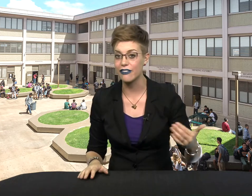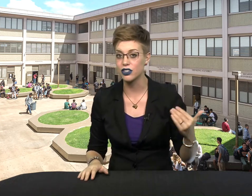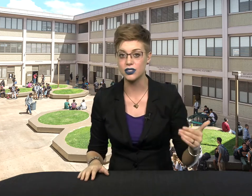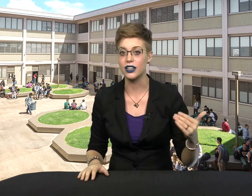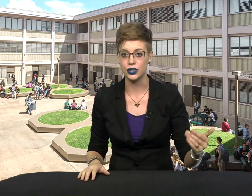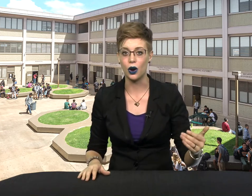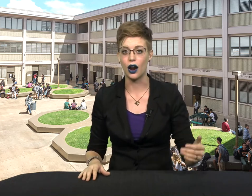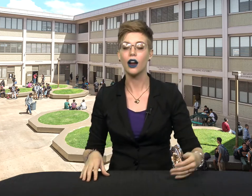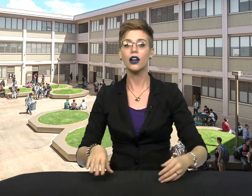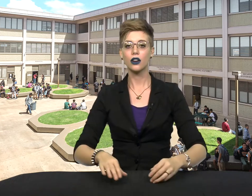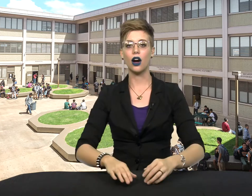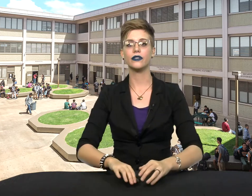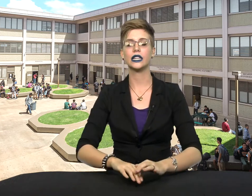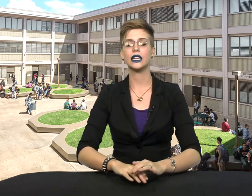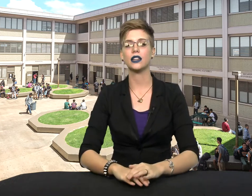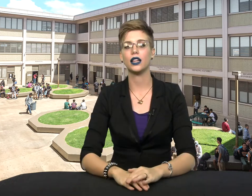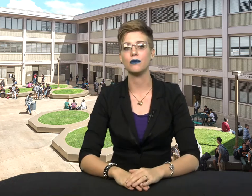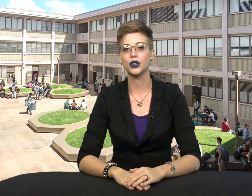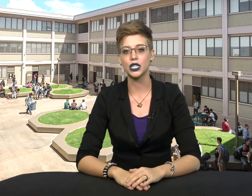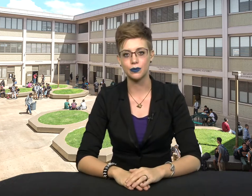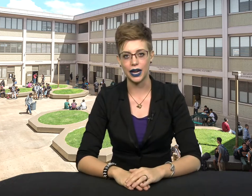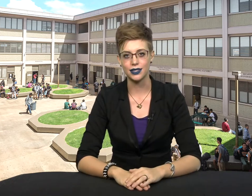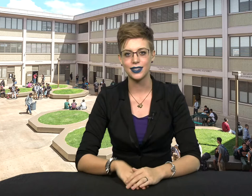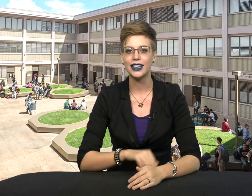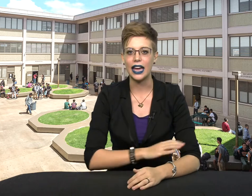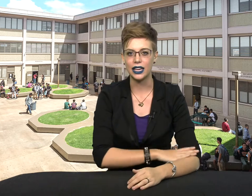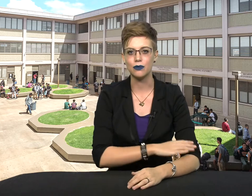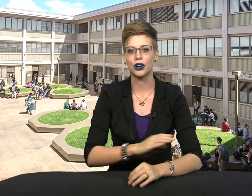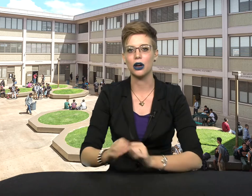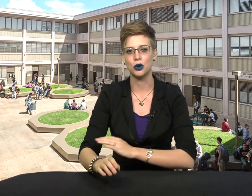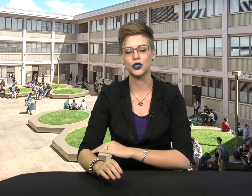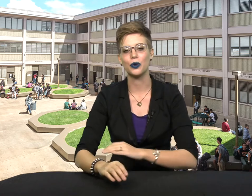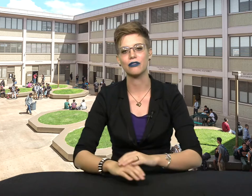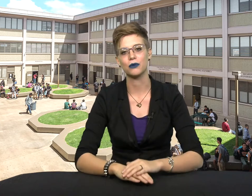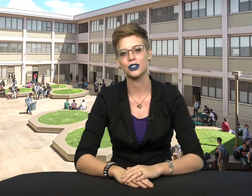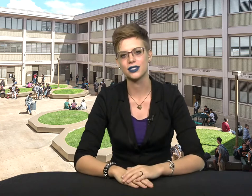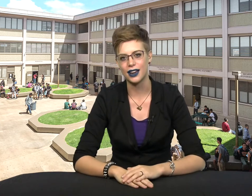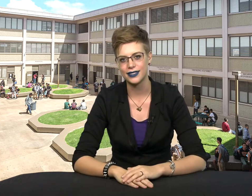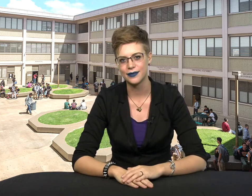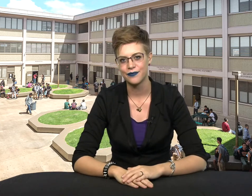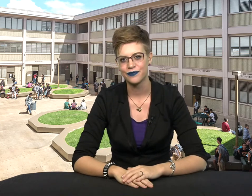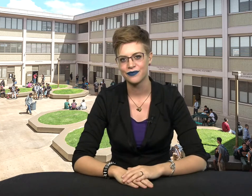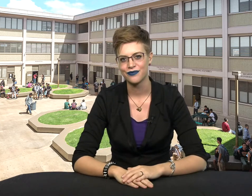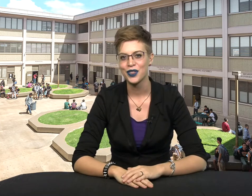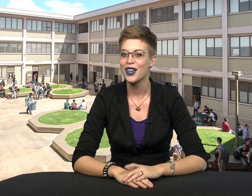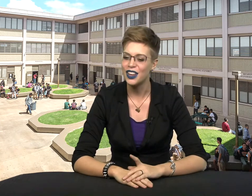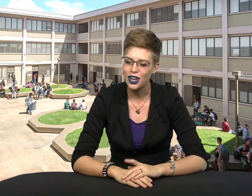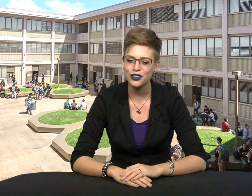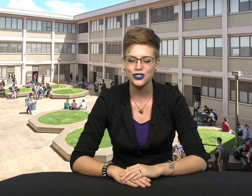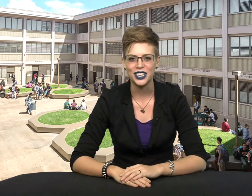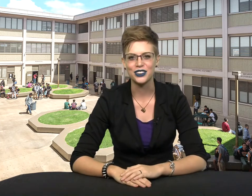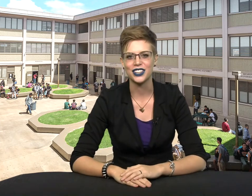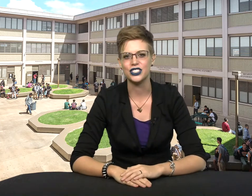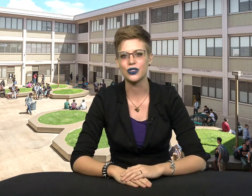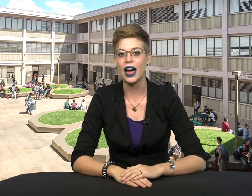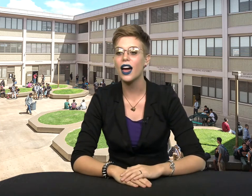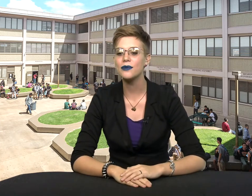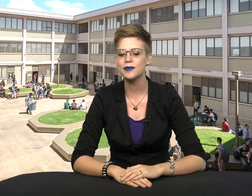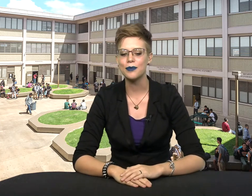size you are. Confidently claim your space and keep your elbows away from your sides. Another trick you can do that helps people